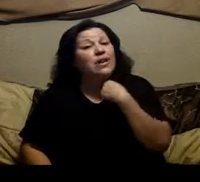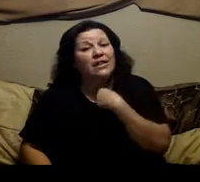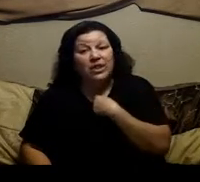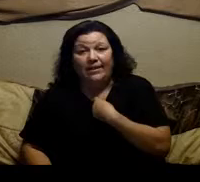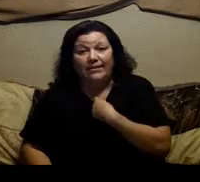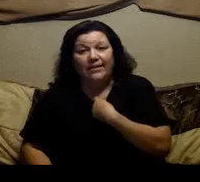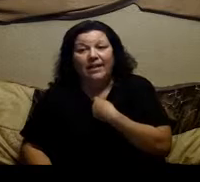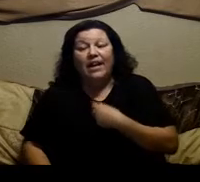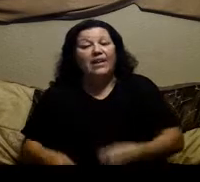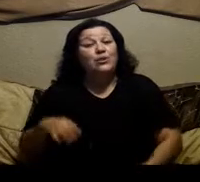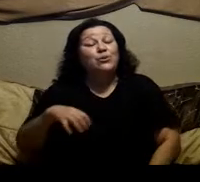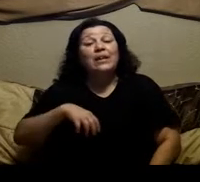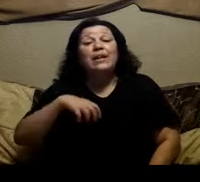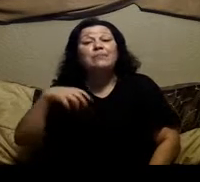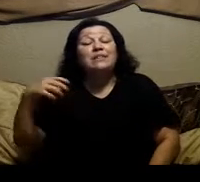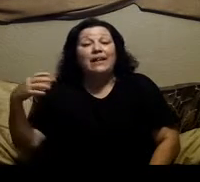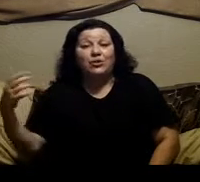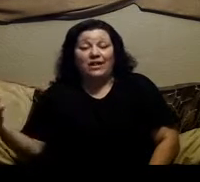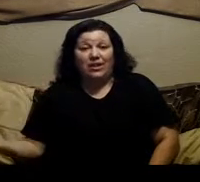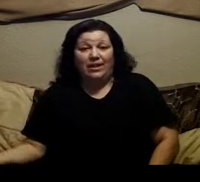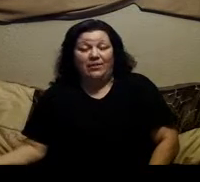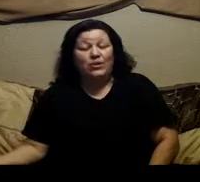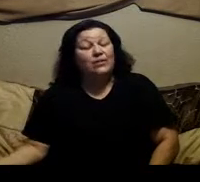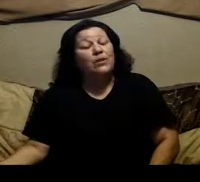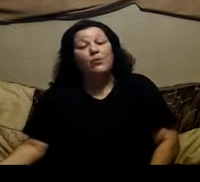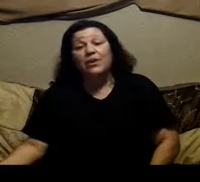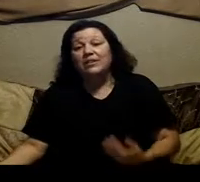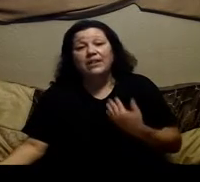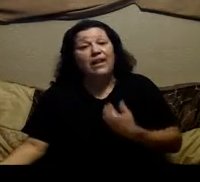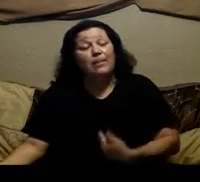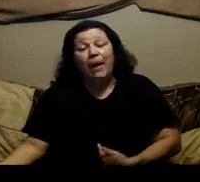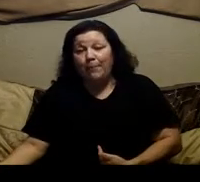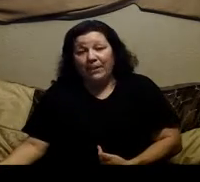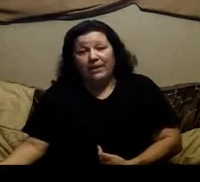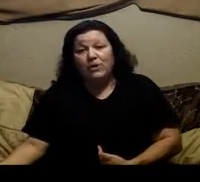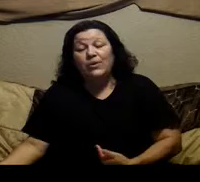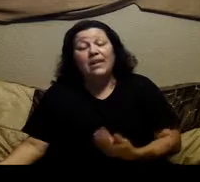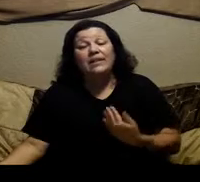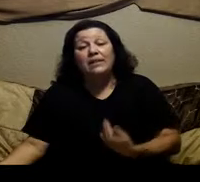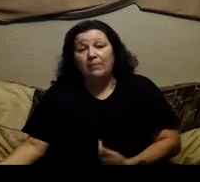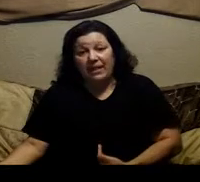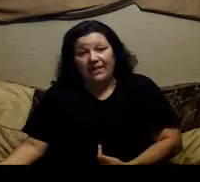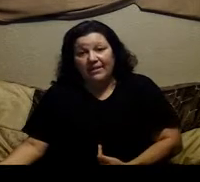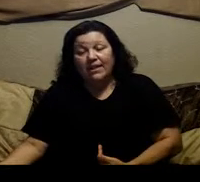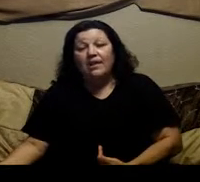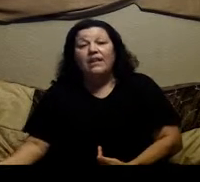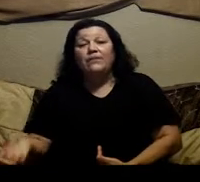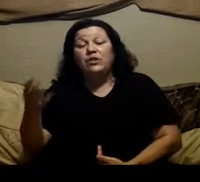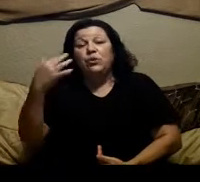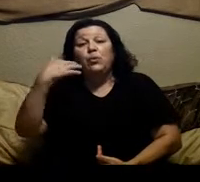trash can and you do not empty that trash can which is what's going to end up happening if you can't eliminate if you